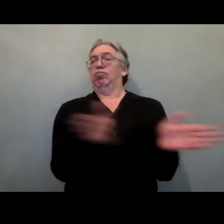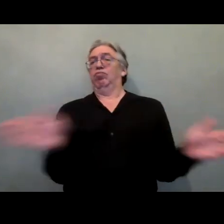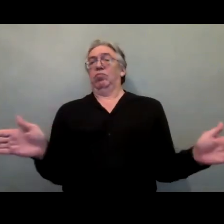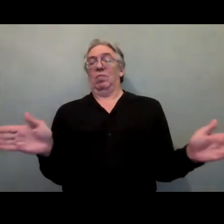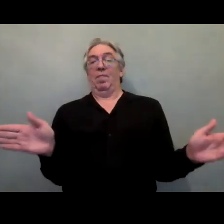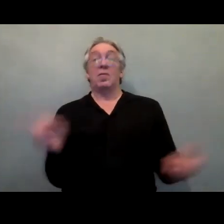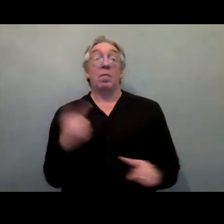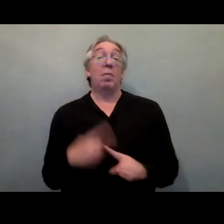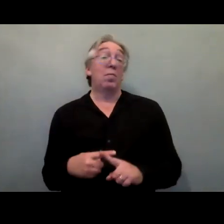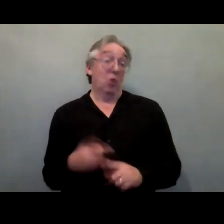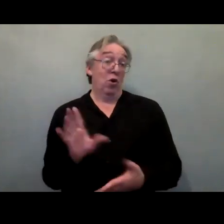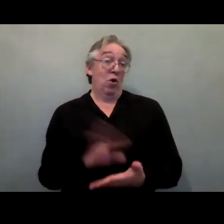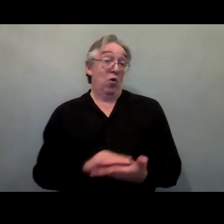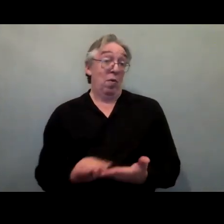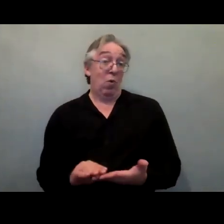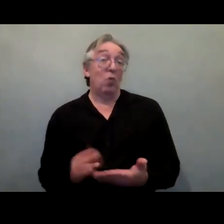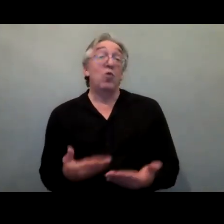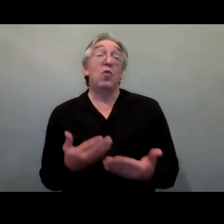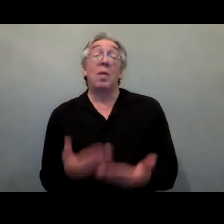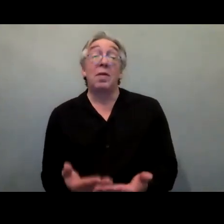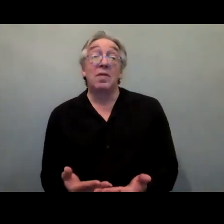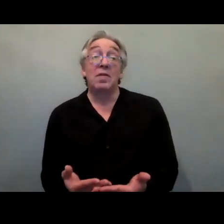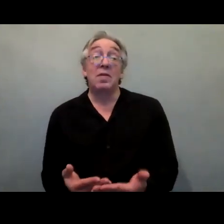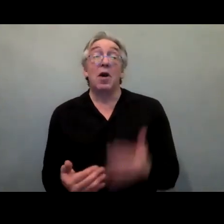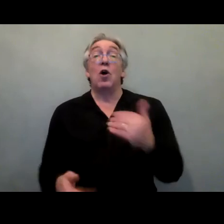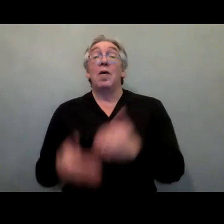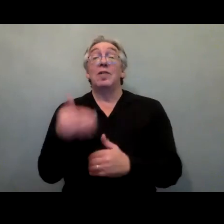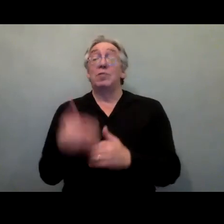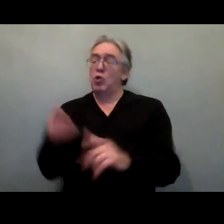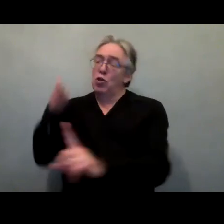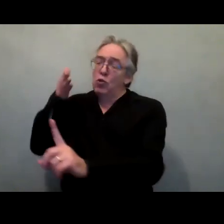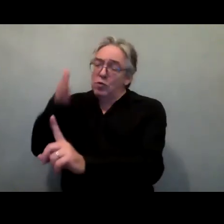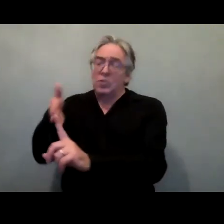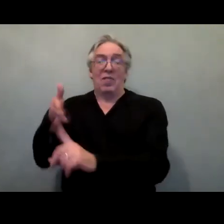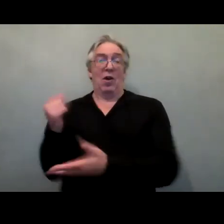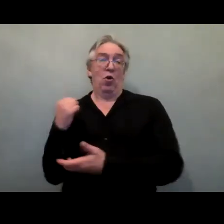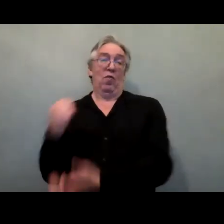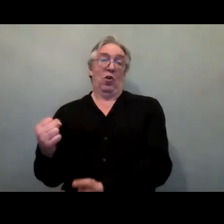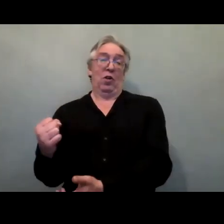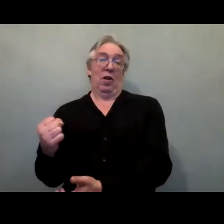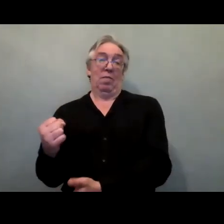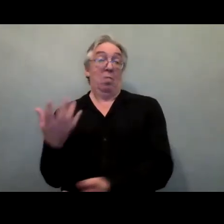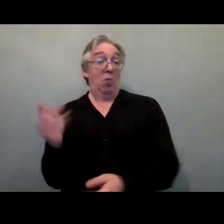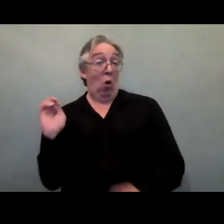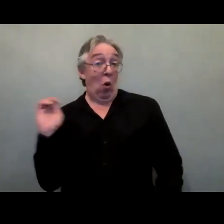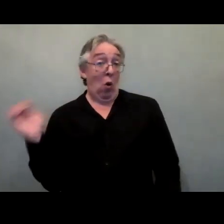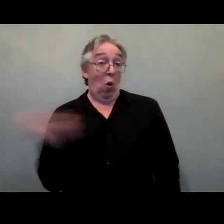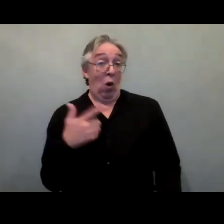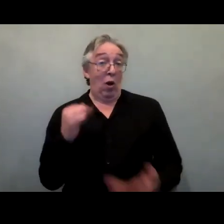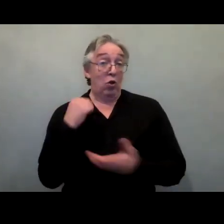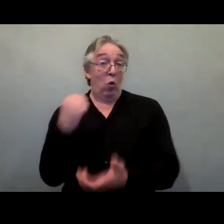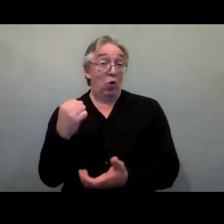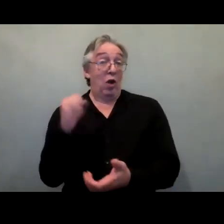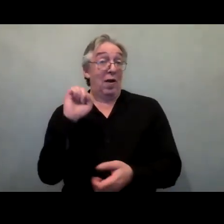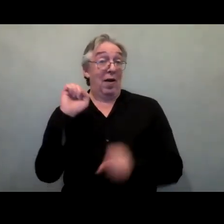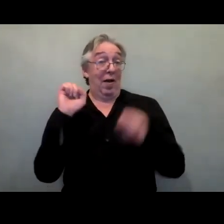considering targets for disability-specific funding, which all donors could progressively work to achieve within their